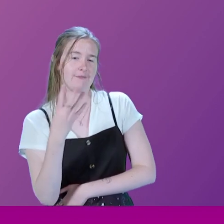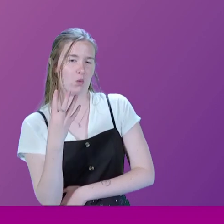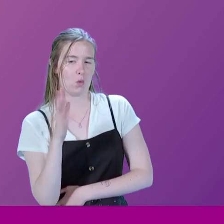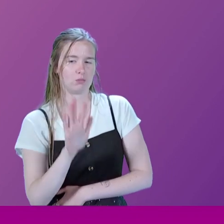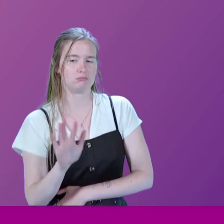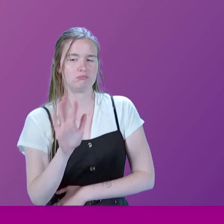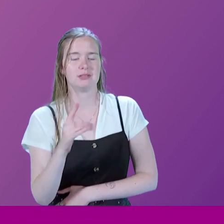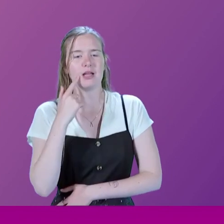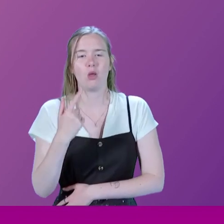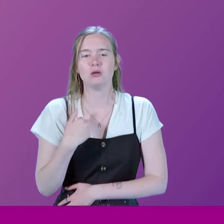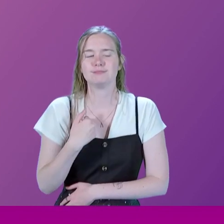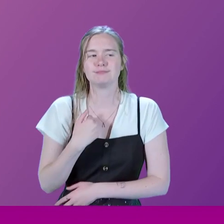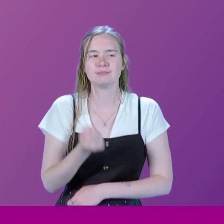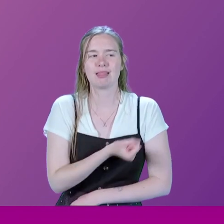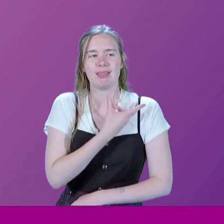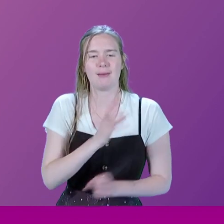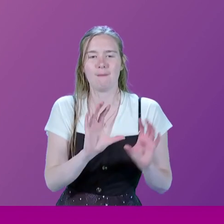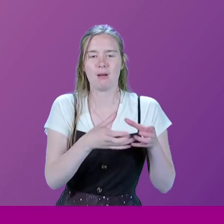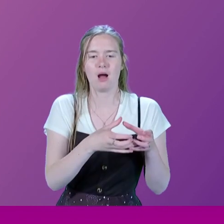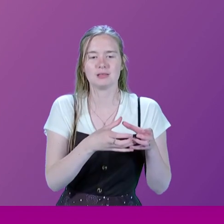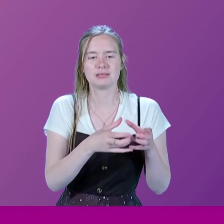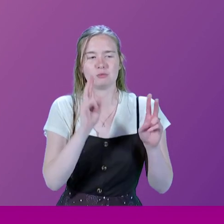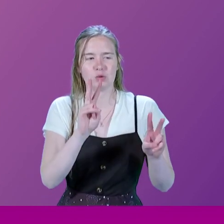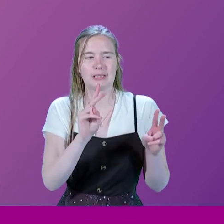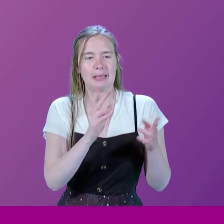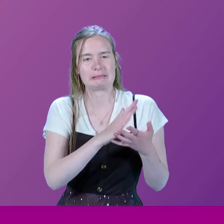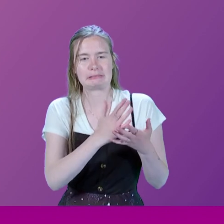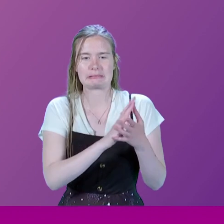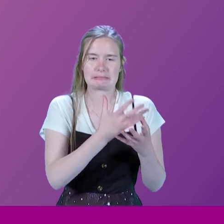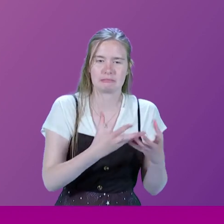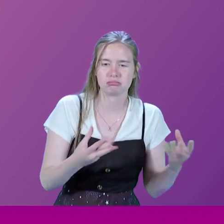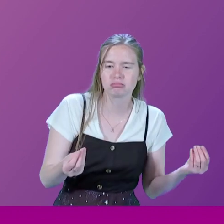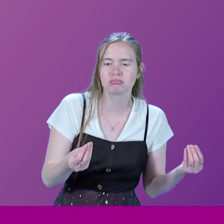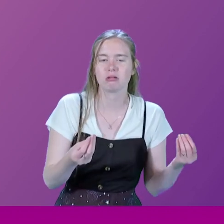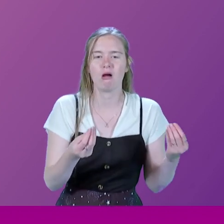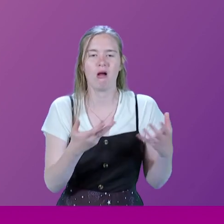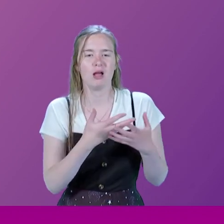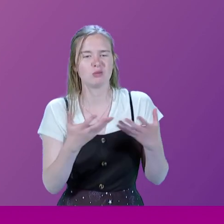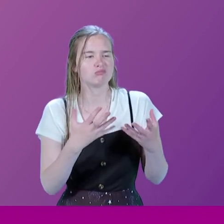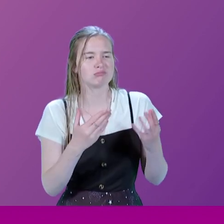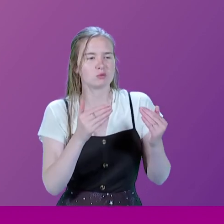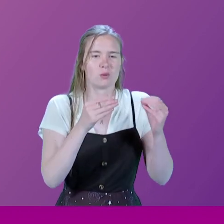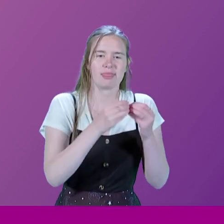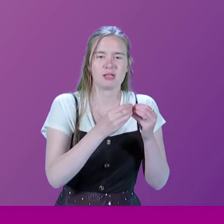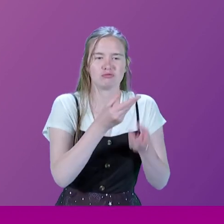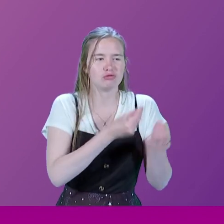And I thought then the Labour Party was looking washed up. It was very in hock to the trade unions.